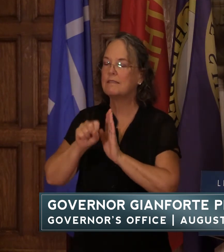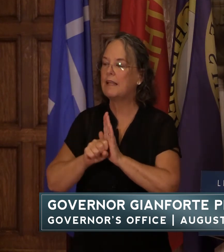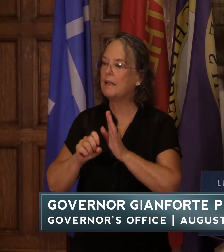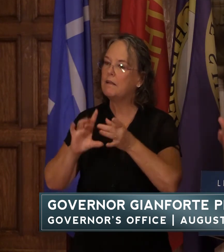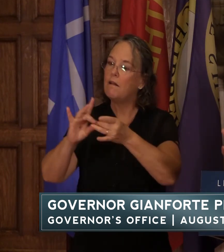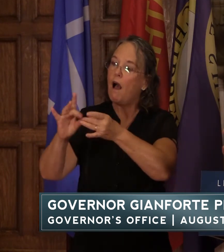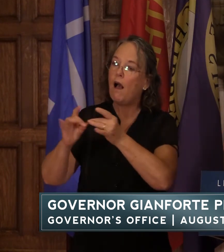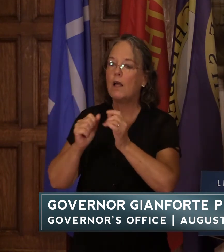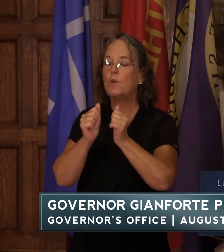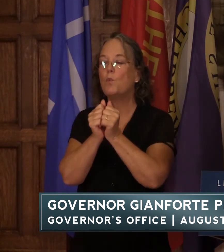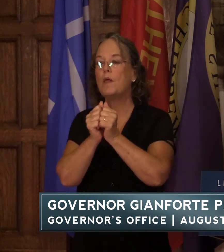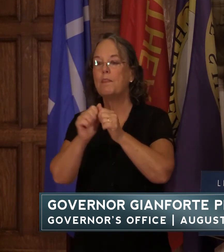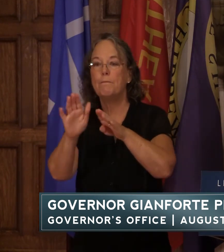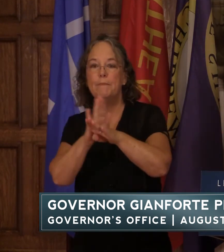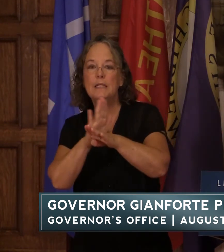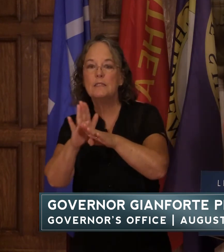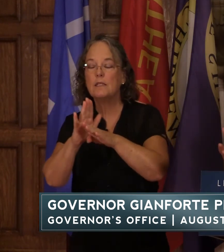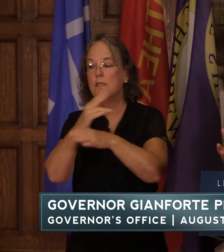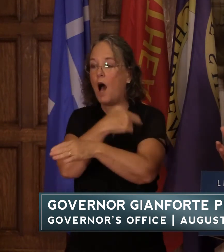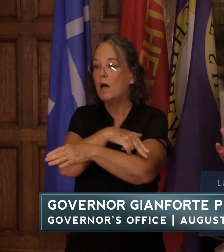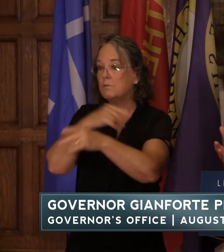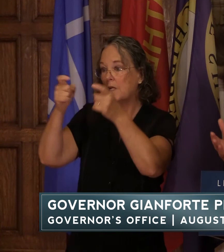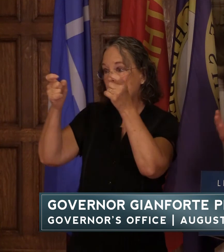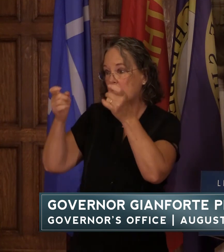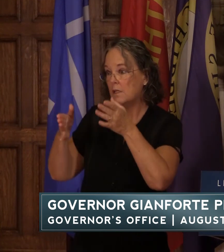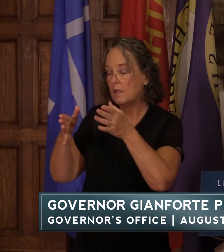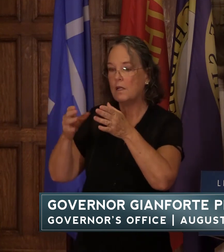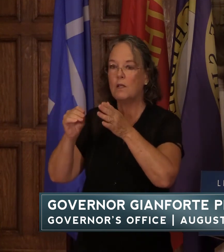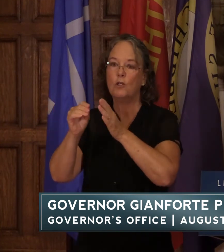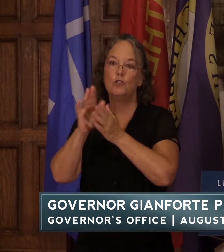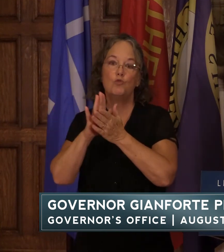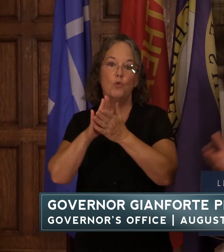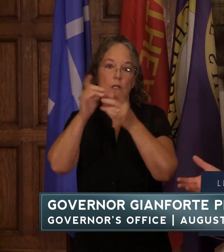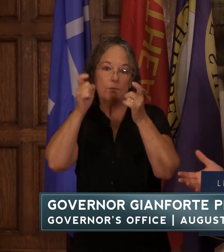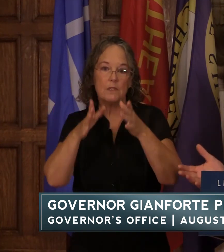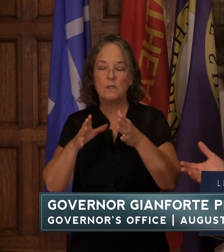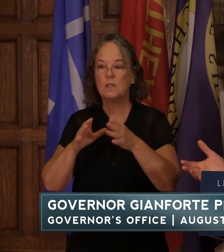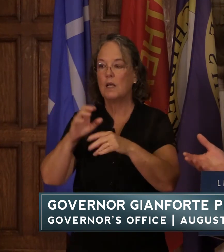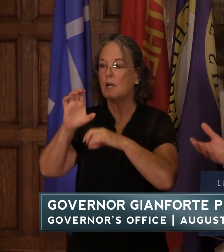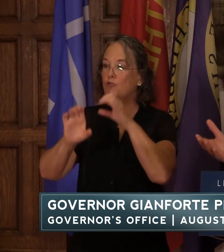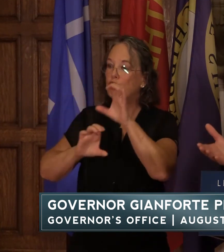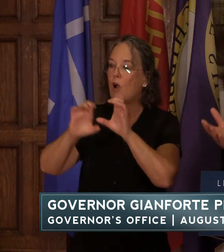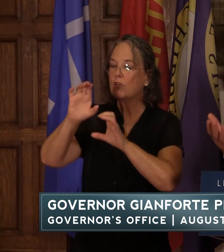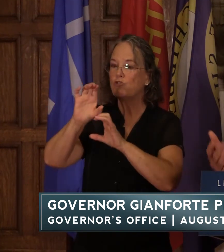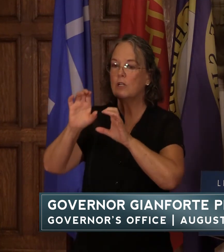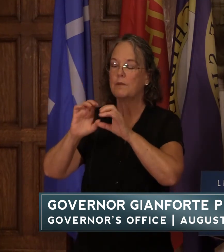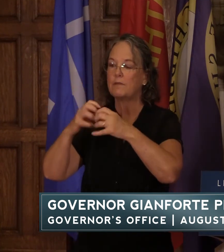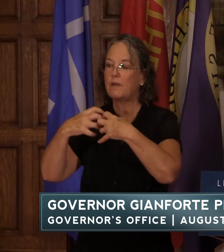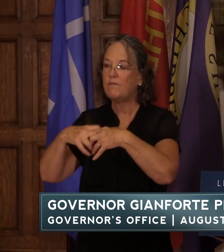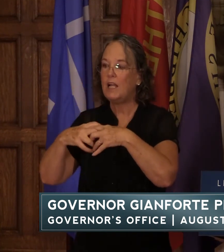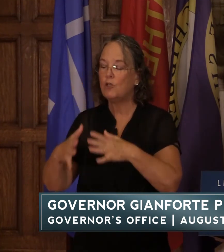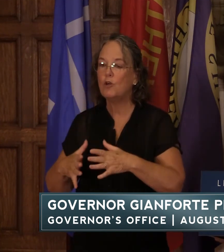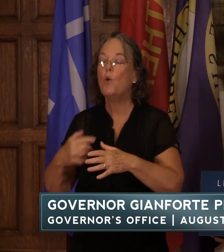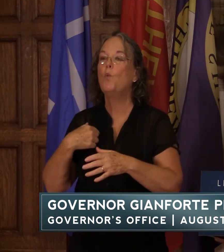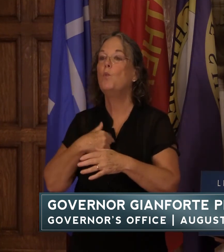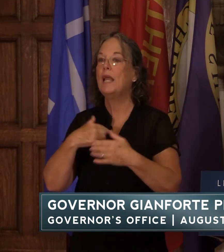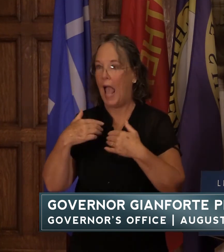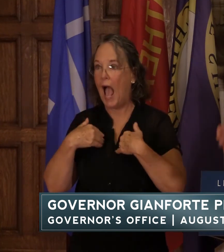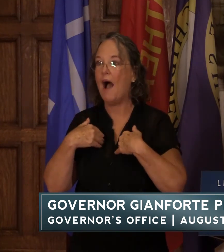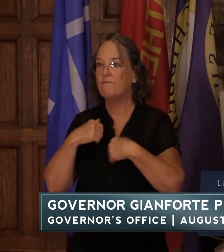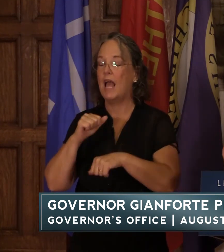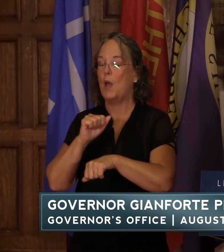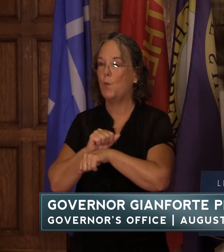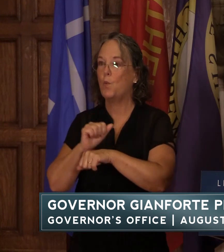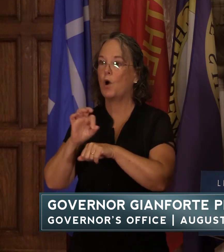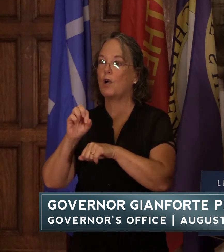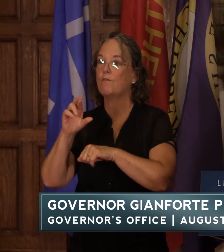hospital administrators school administrators manufacturers construction we have a workforce shortage that's